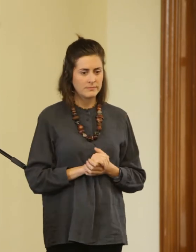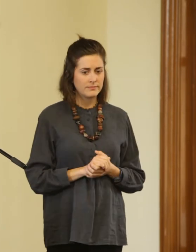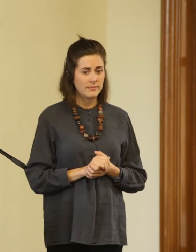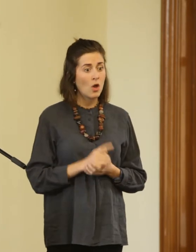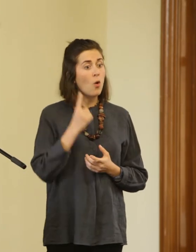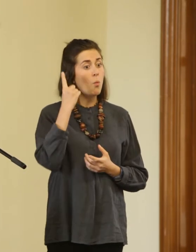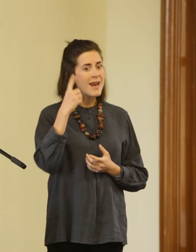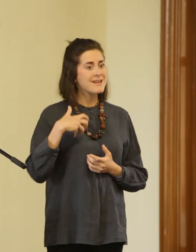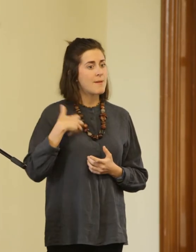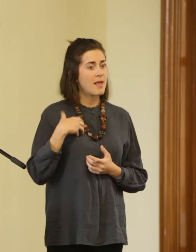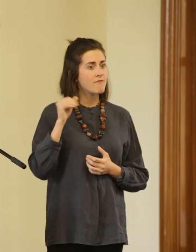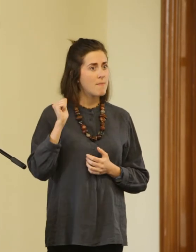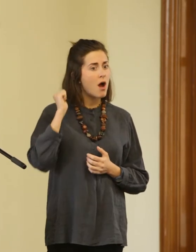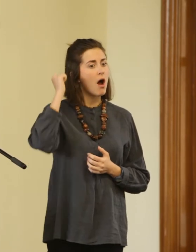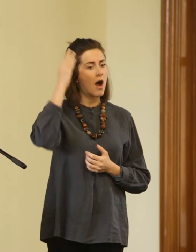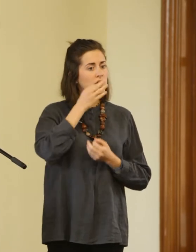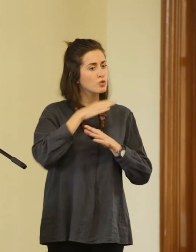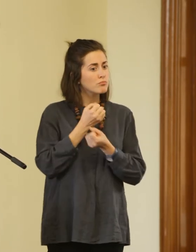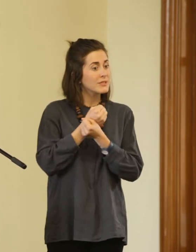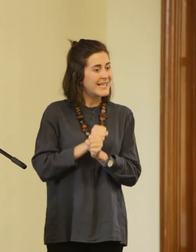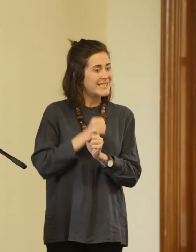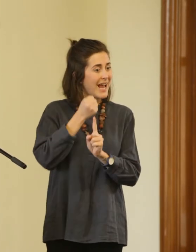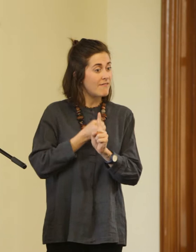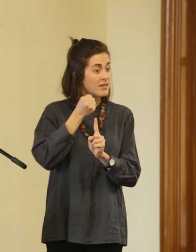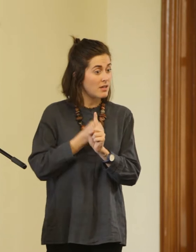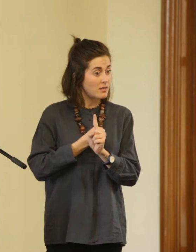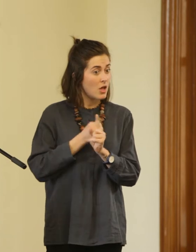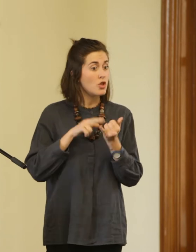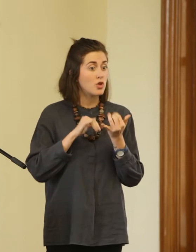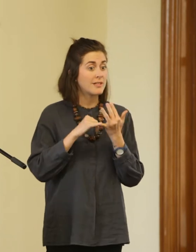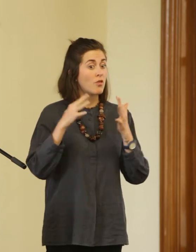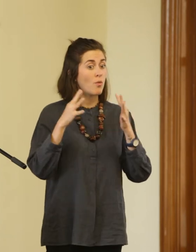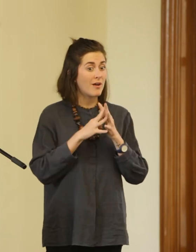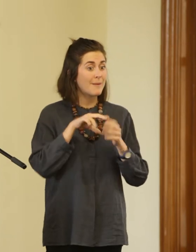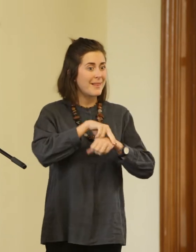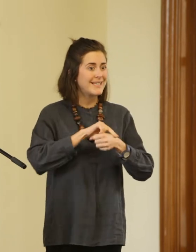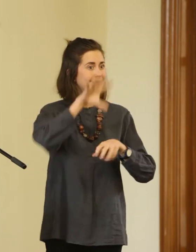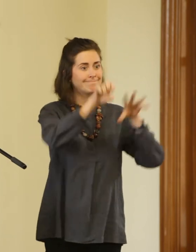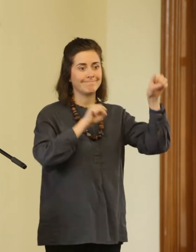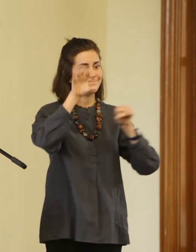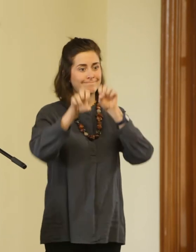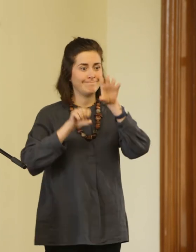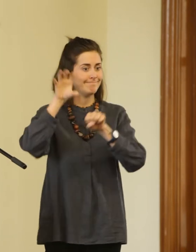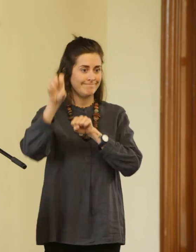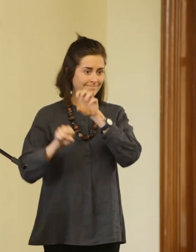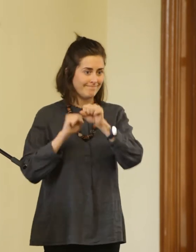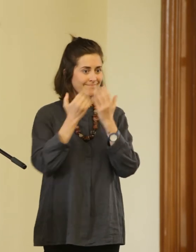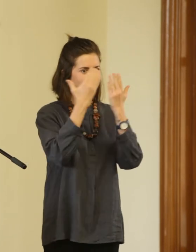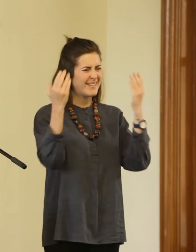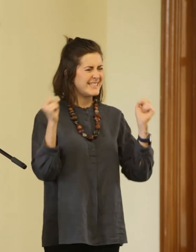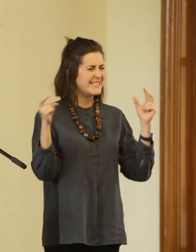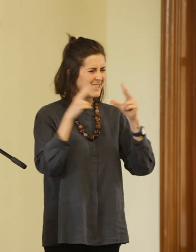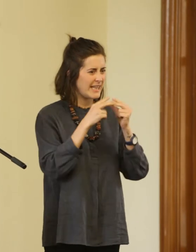from a high profile children's protection advocate, New South Wales police seized 20 artworks from the Roslyn Oxley Gallery in Sydney